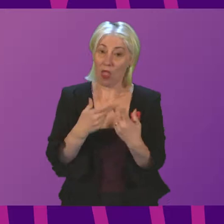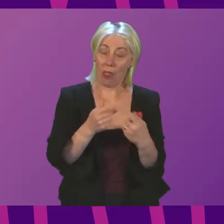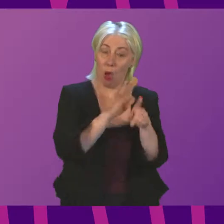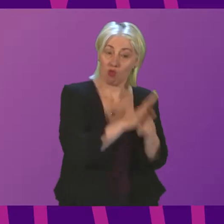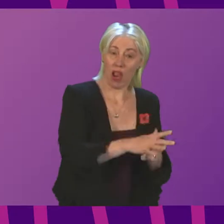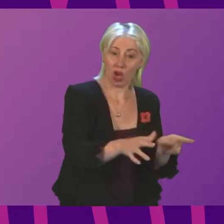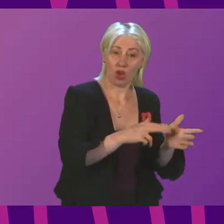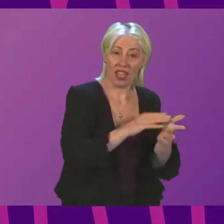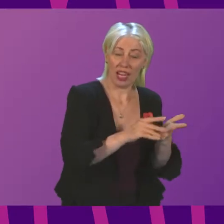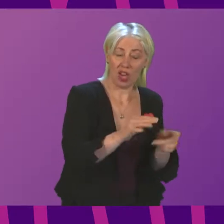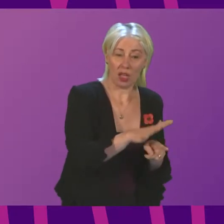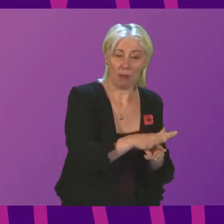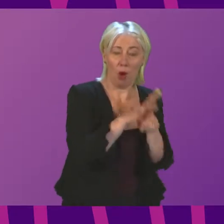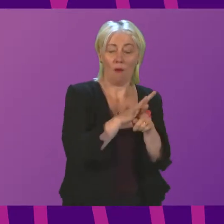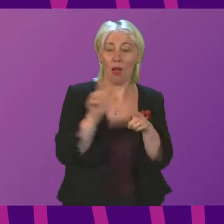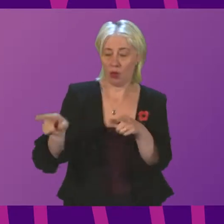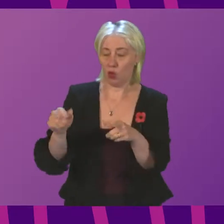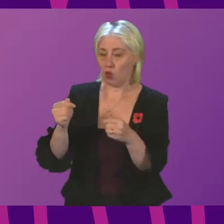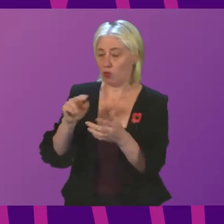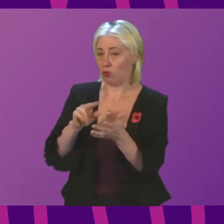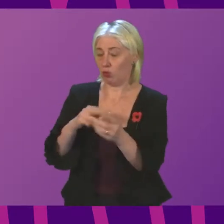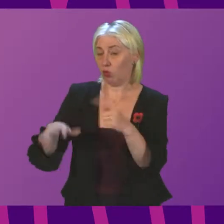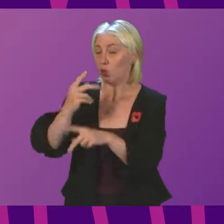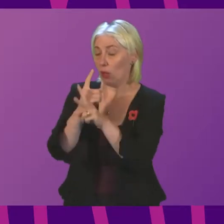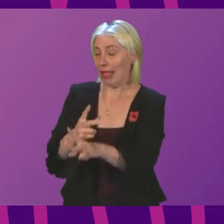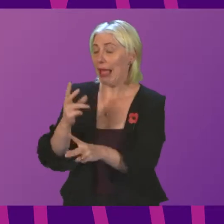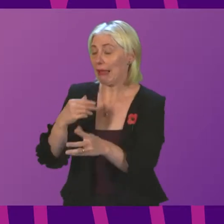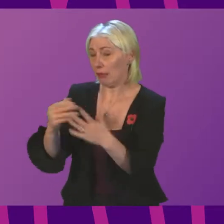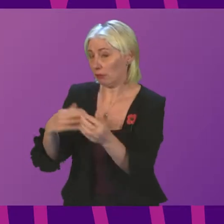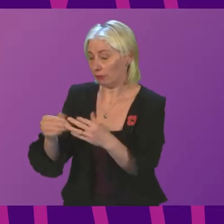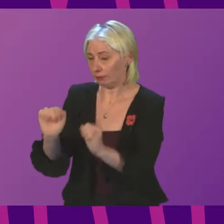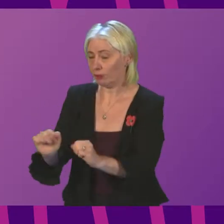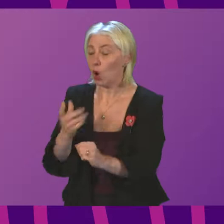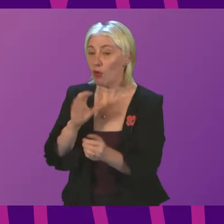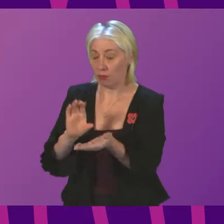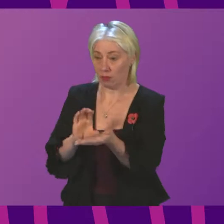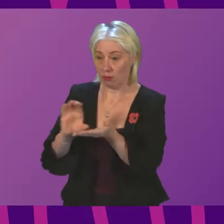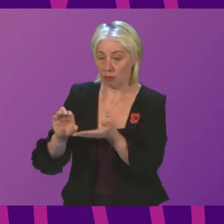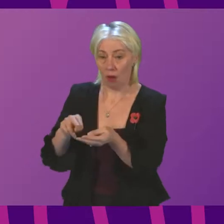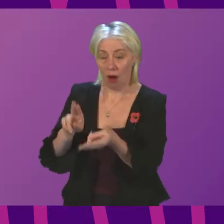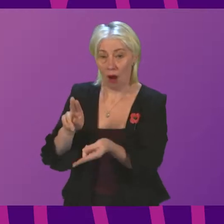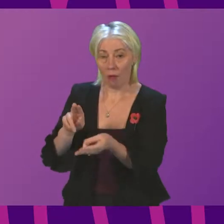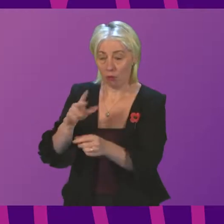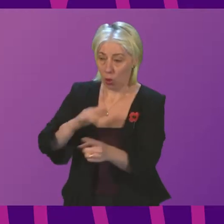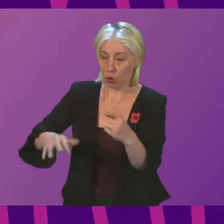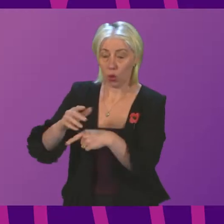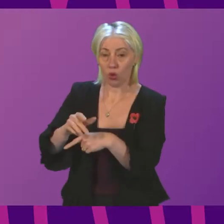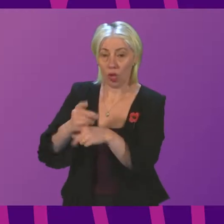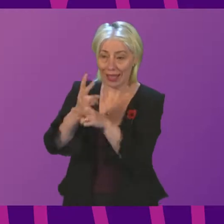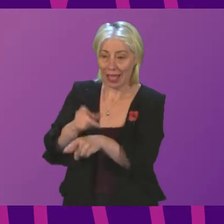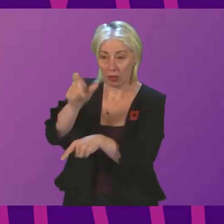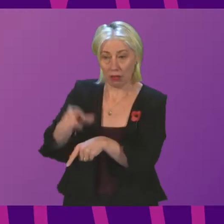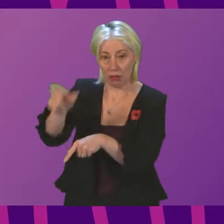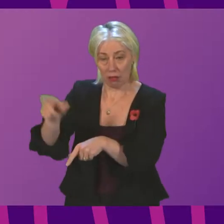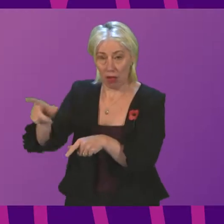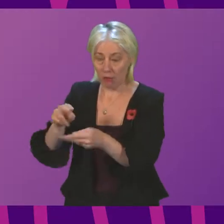experiences. We have already put in place an increase to the salary of the social care workforce